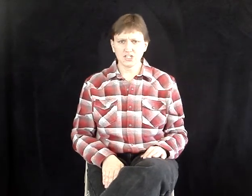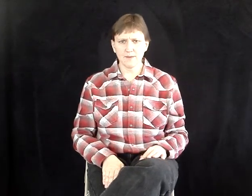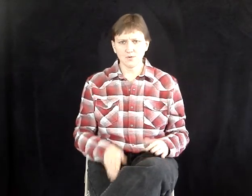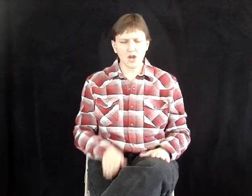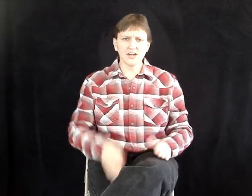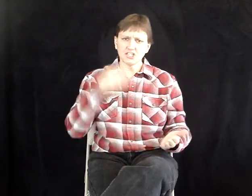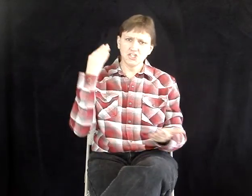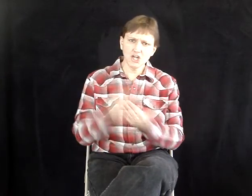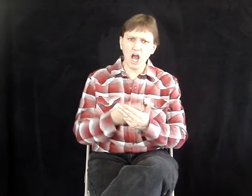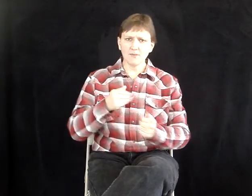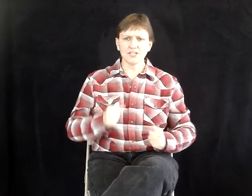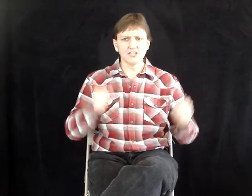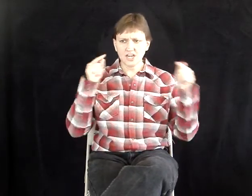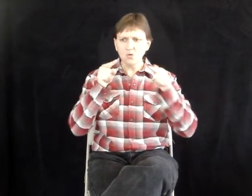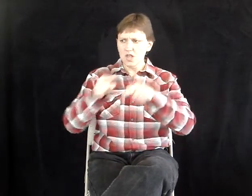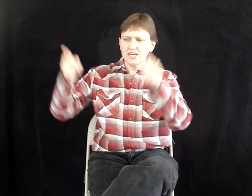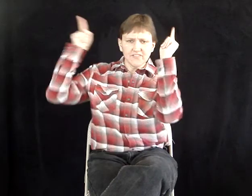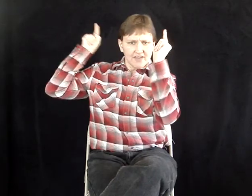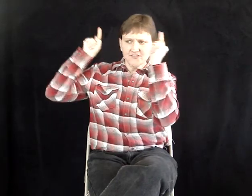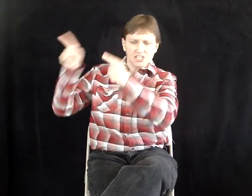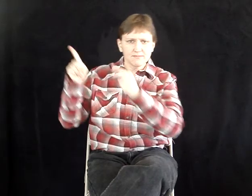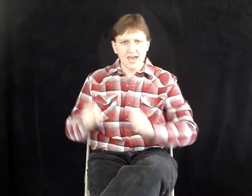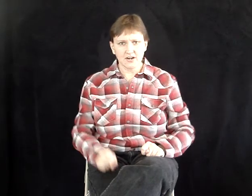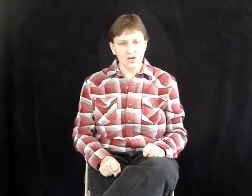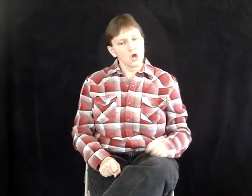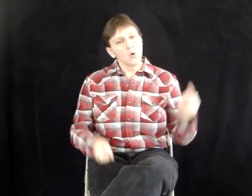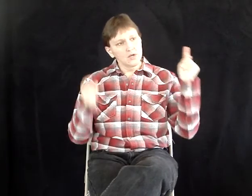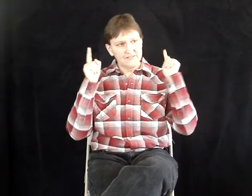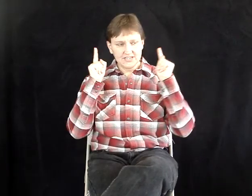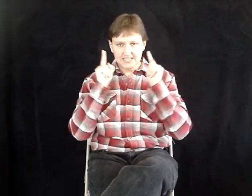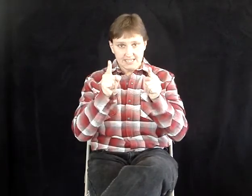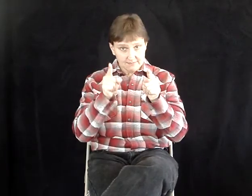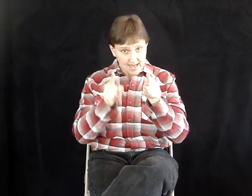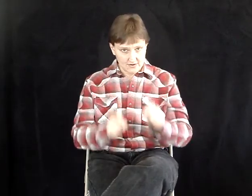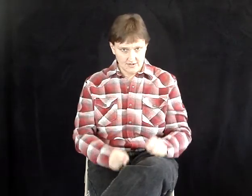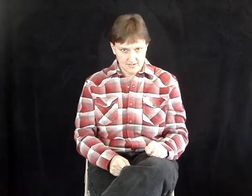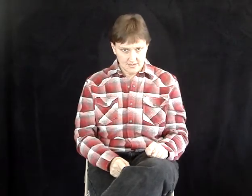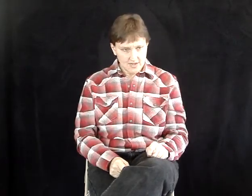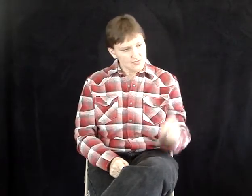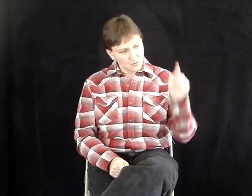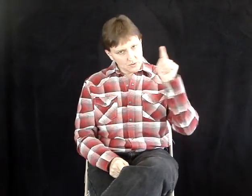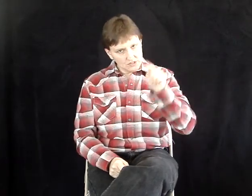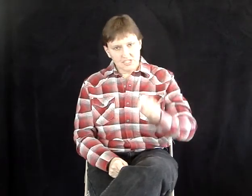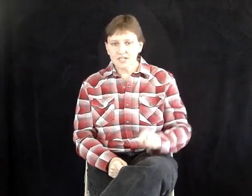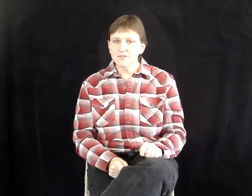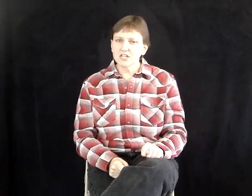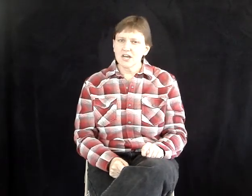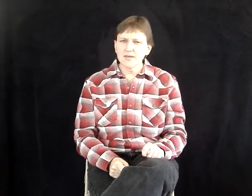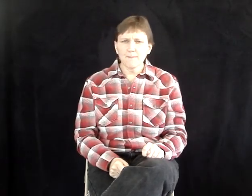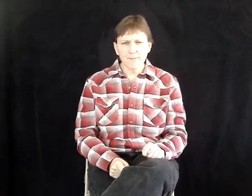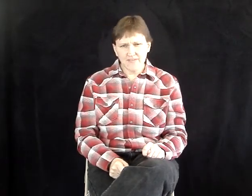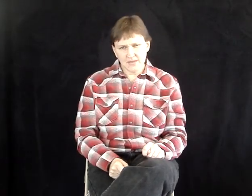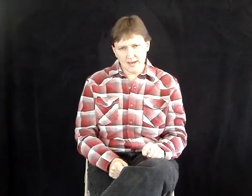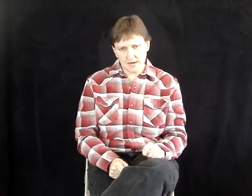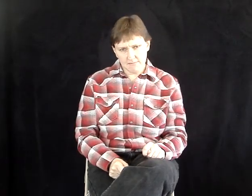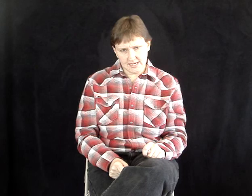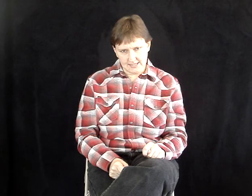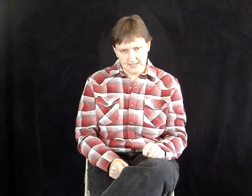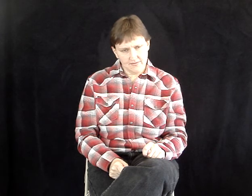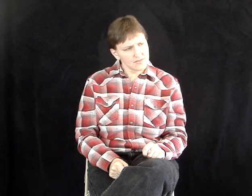stop progress and jobs, and their quality of life doesn't matter. Well, if it doesn't matter, the Wilderness Club should have come in and bought them out immediately. The